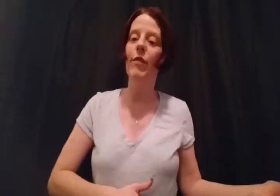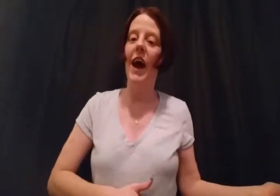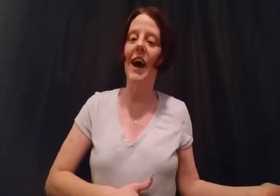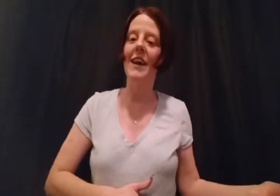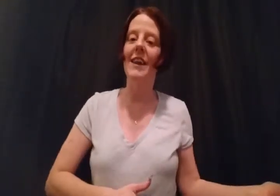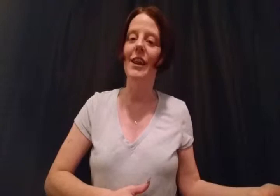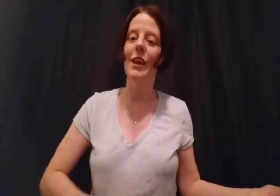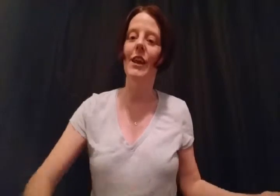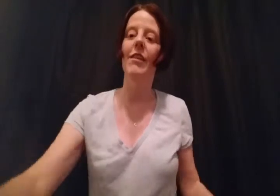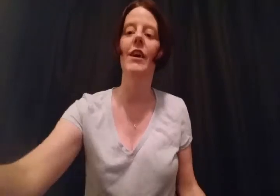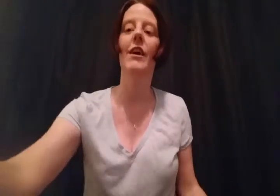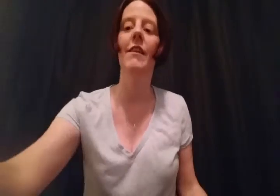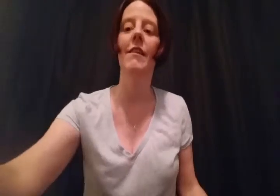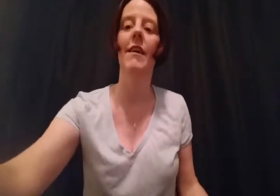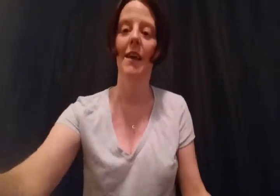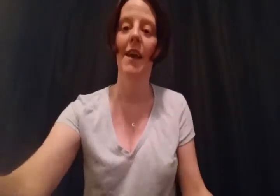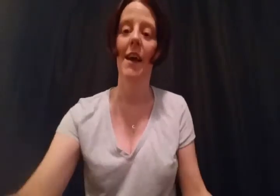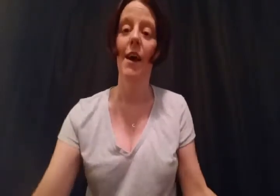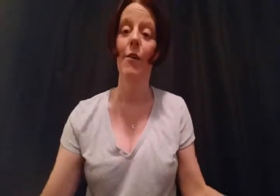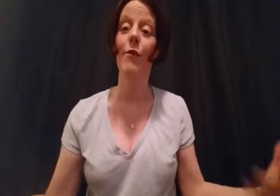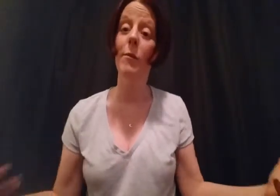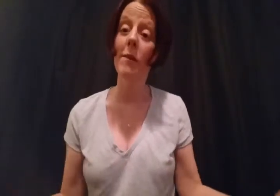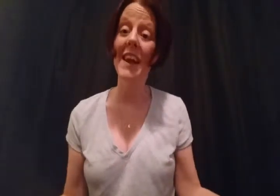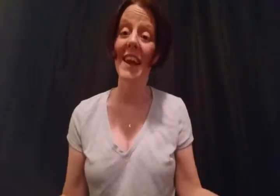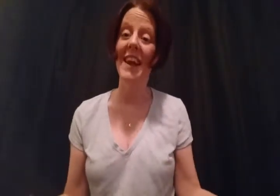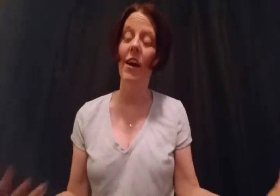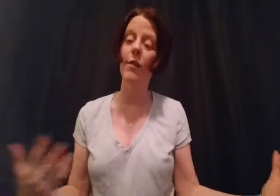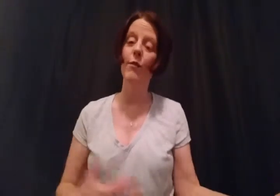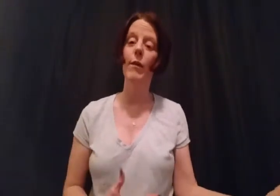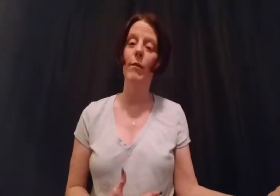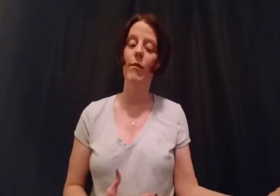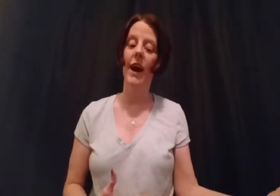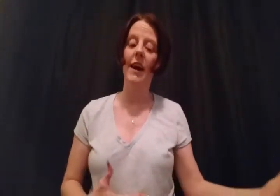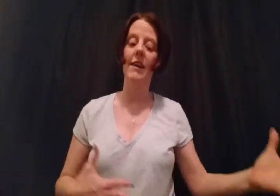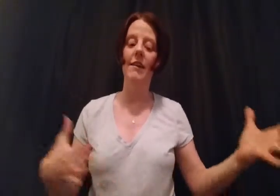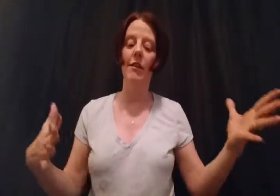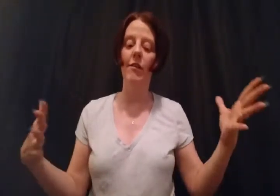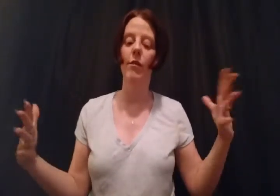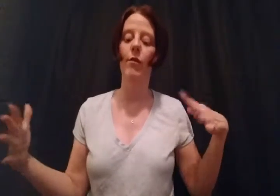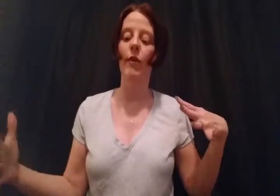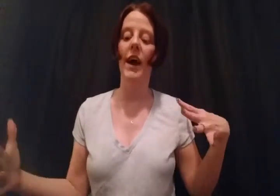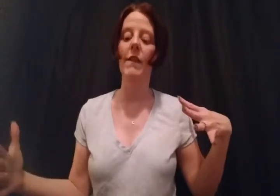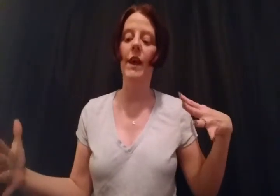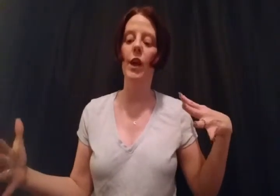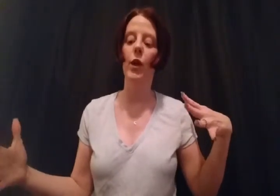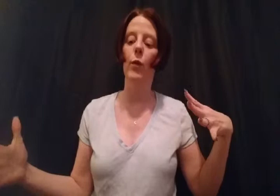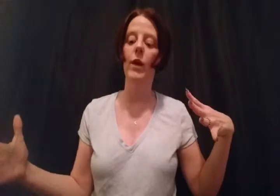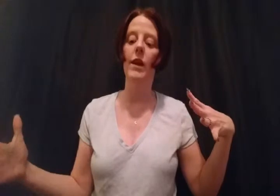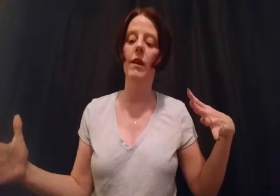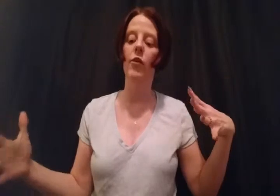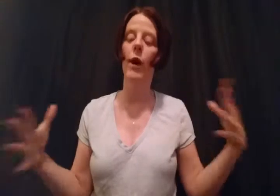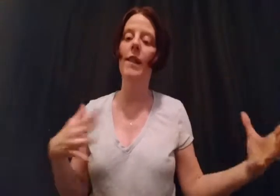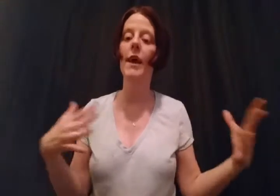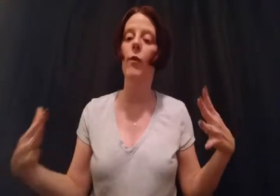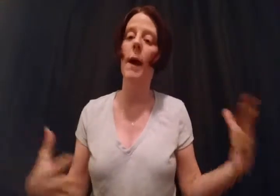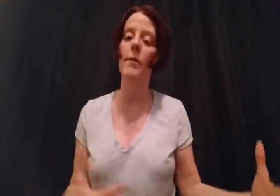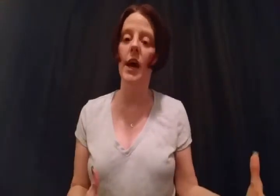of that, there is, um, for me on the flip of that is also the fact that, you know, when Twilight wrapped